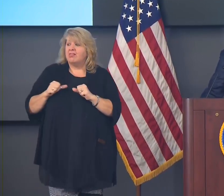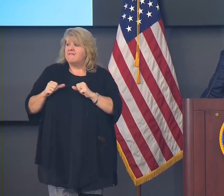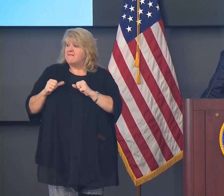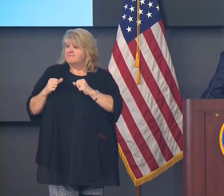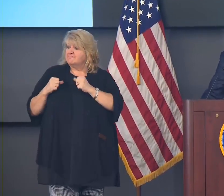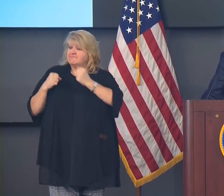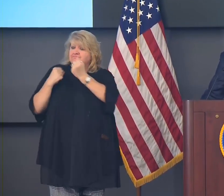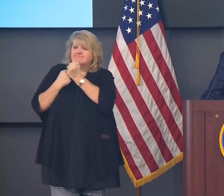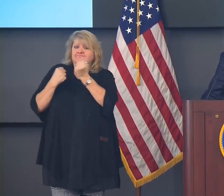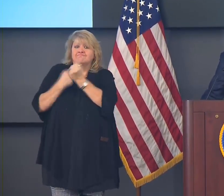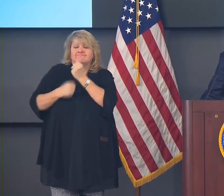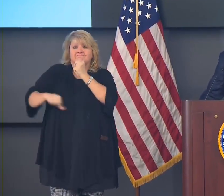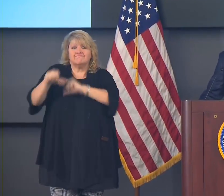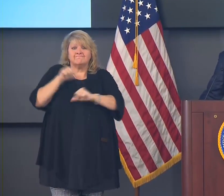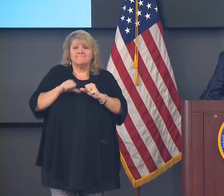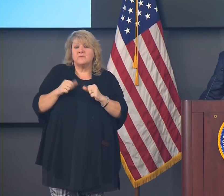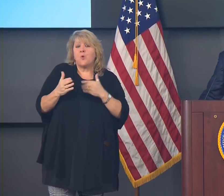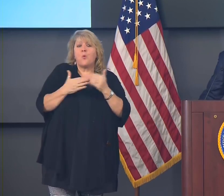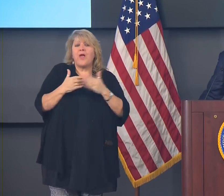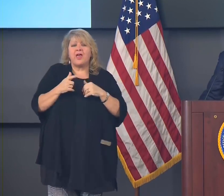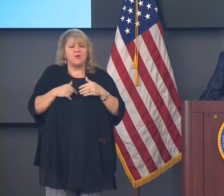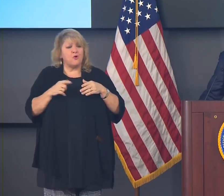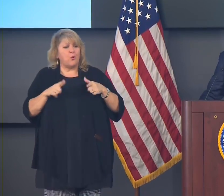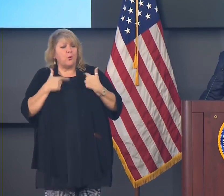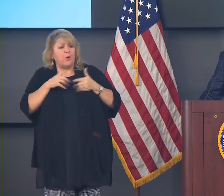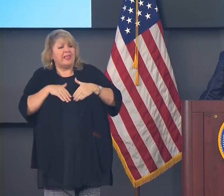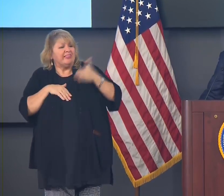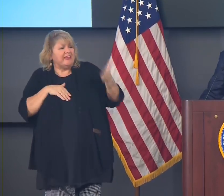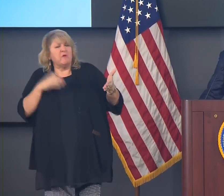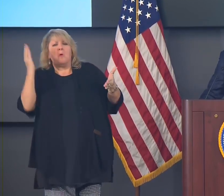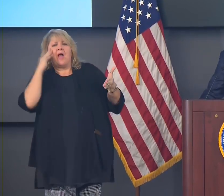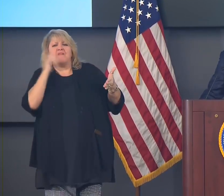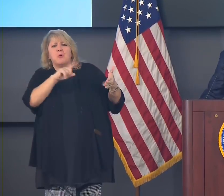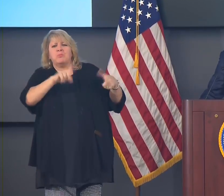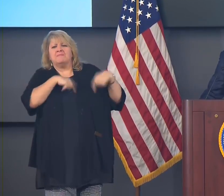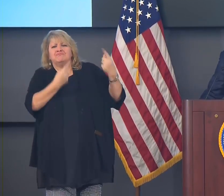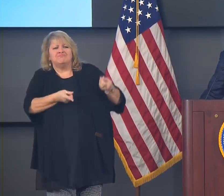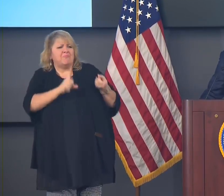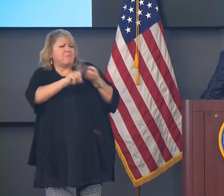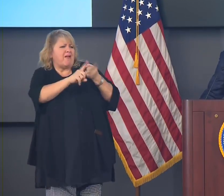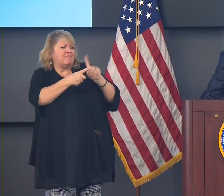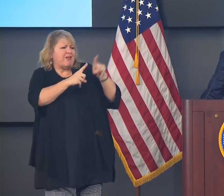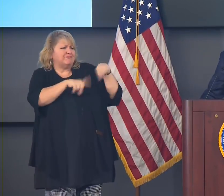somebody in Louisiana you've never met, that time is now.